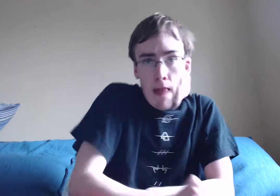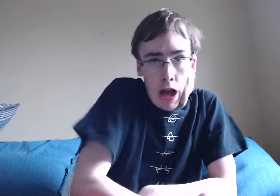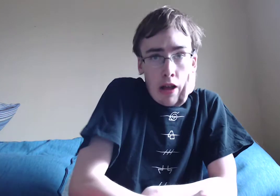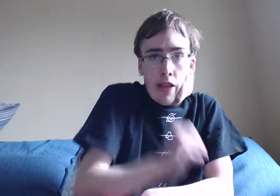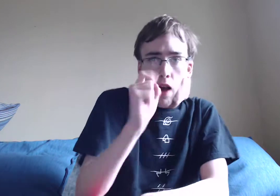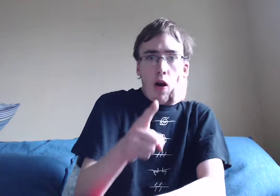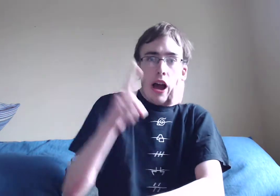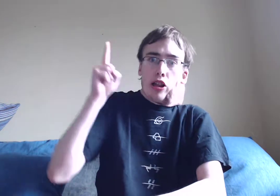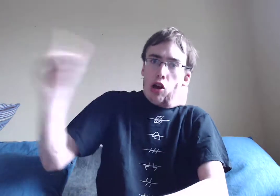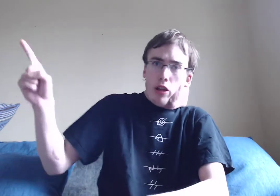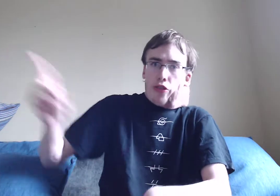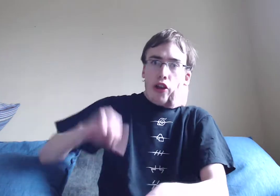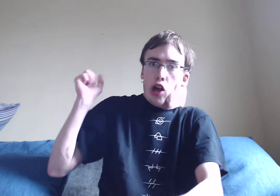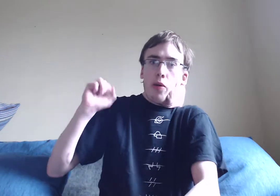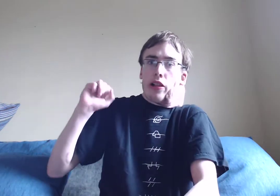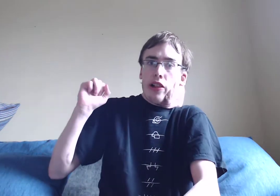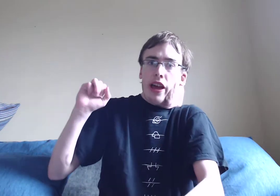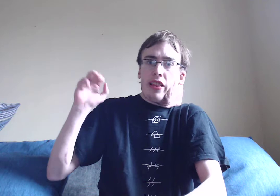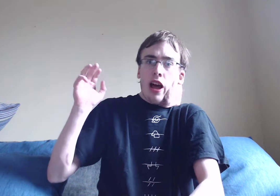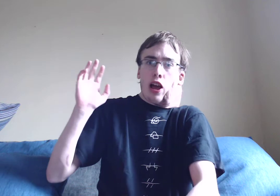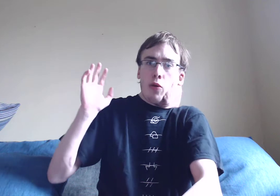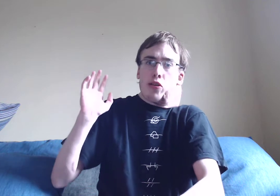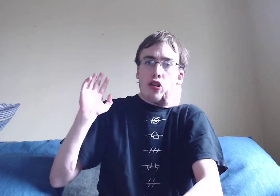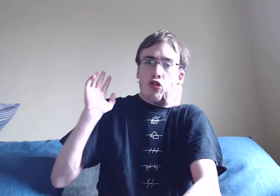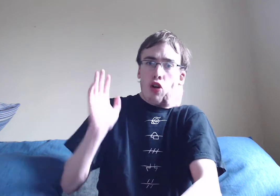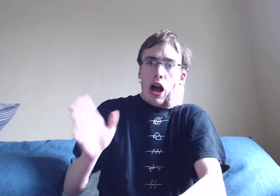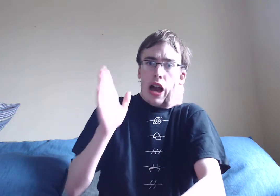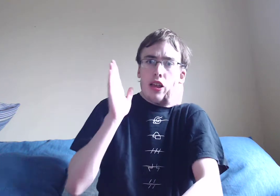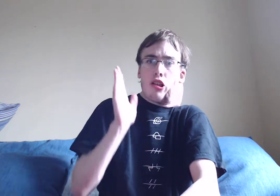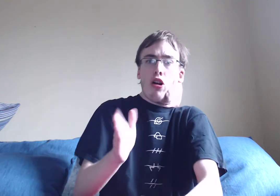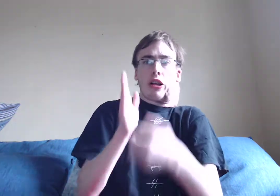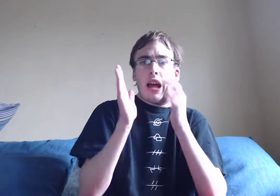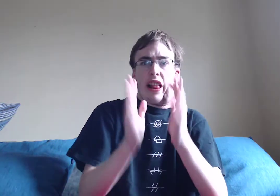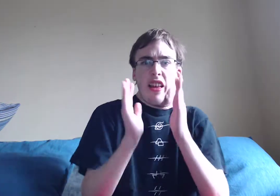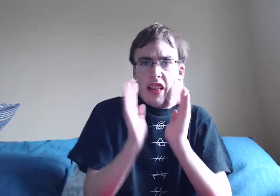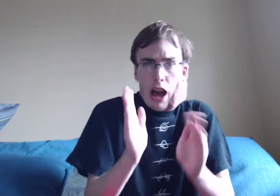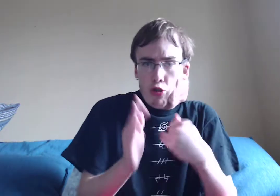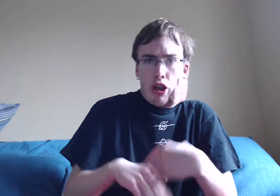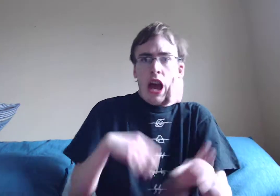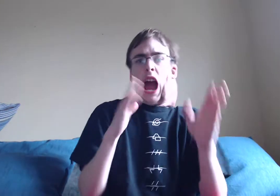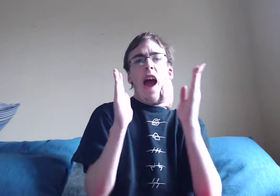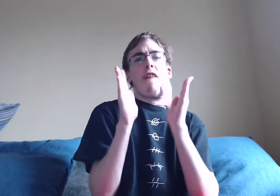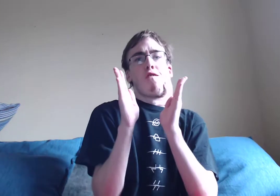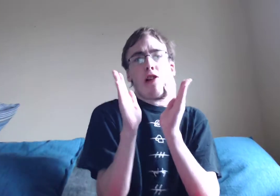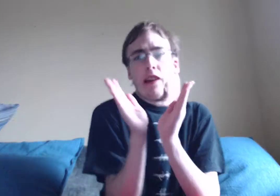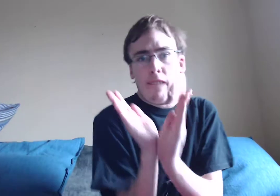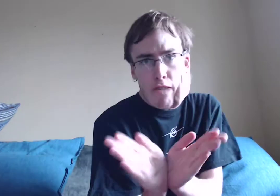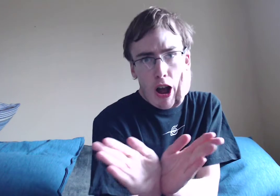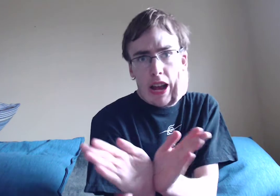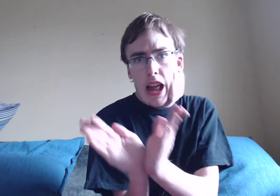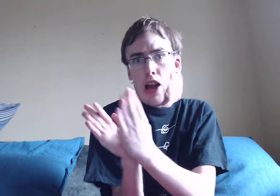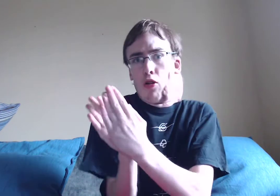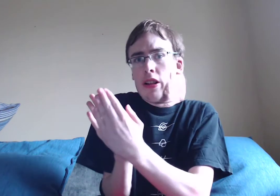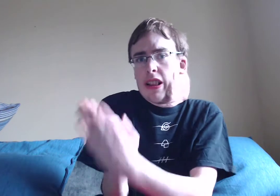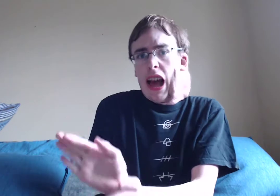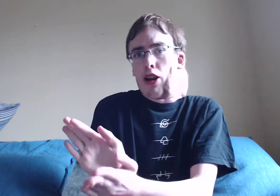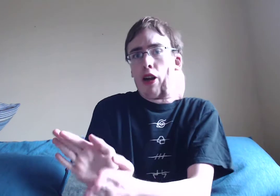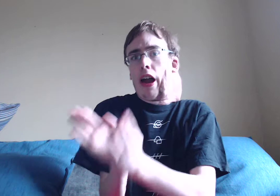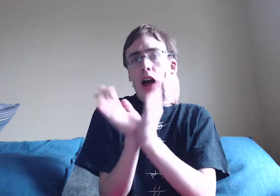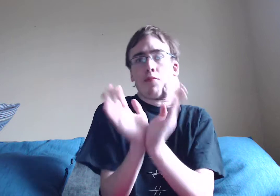Now, I know this video is late. I'm going to try to start getting these out every Friday or Saturday. I'm